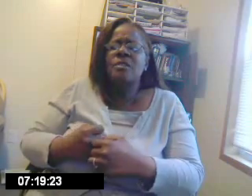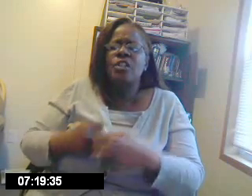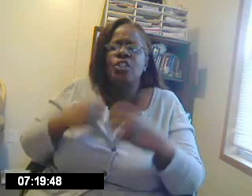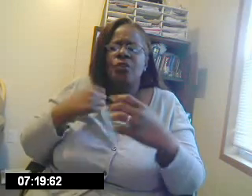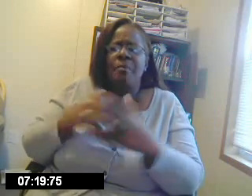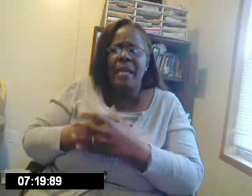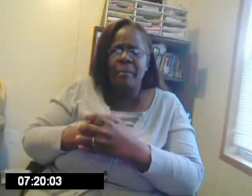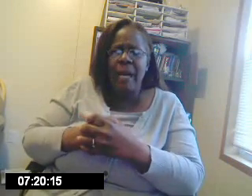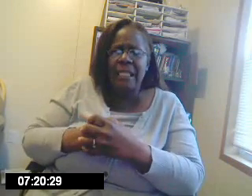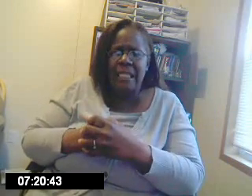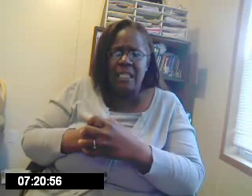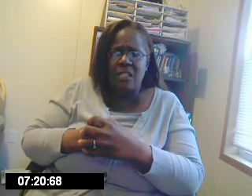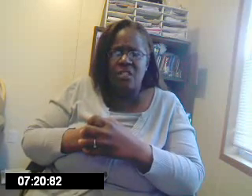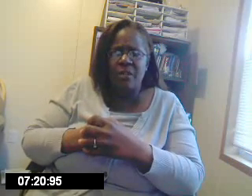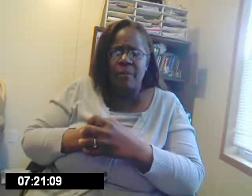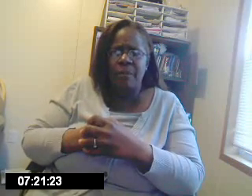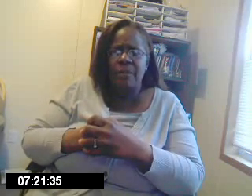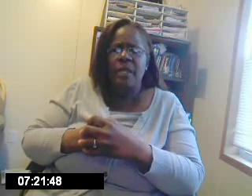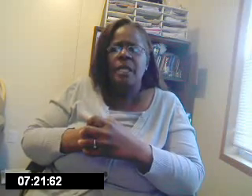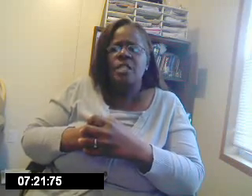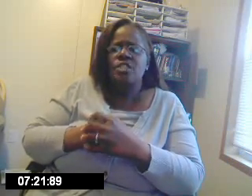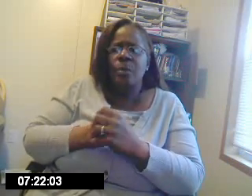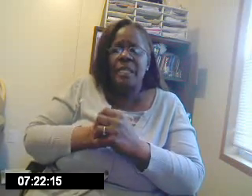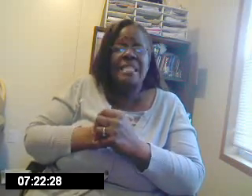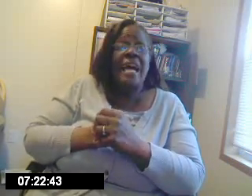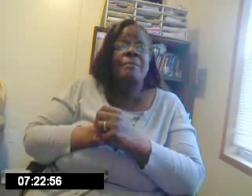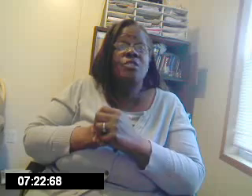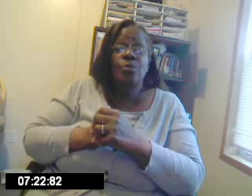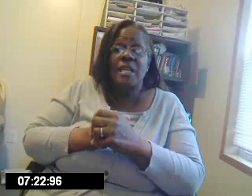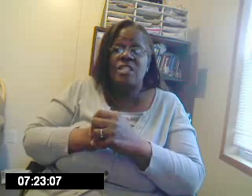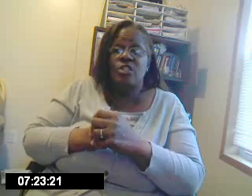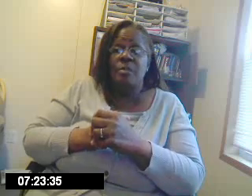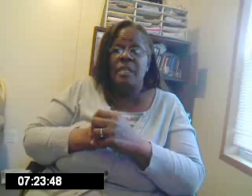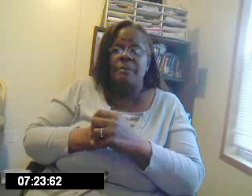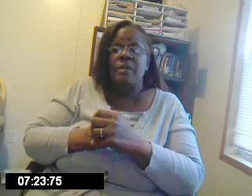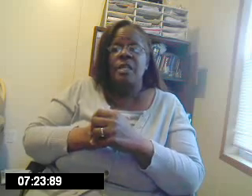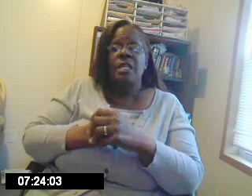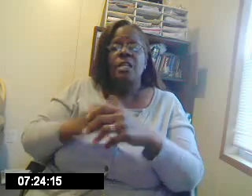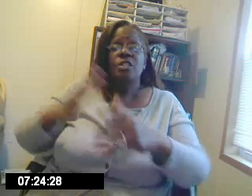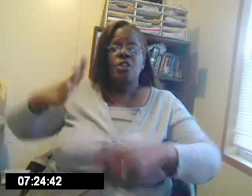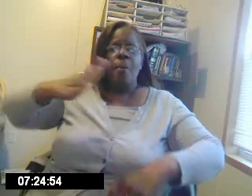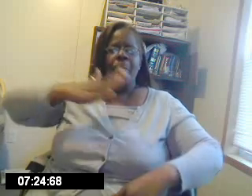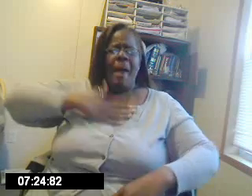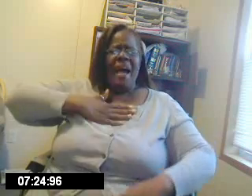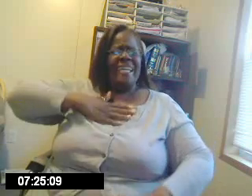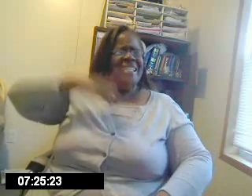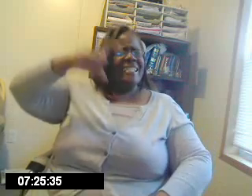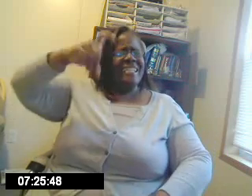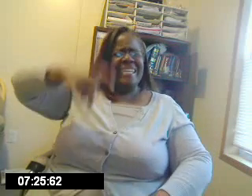you've met my needs. So many times you rescued me. So my needs.